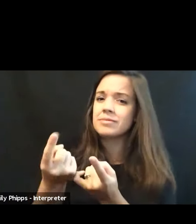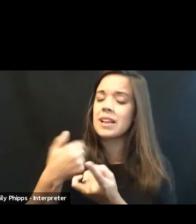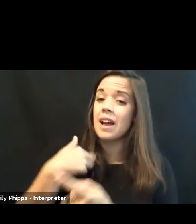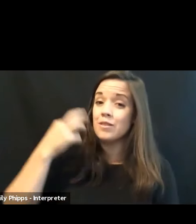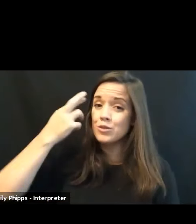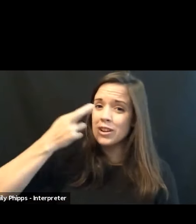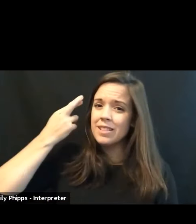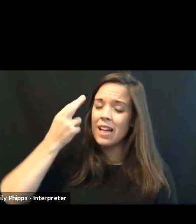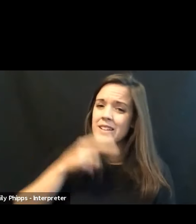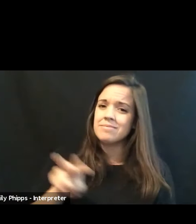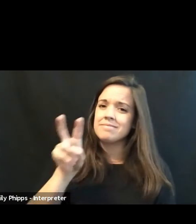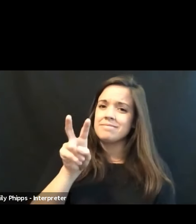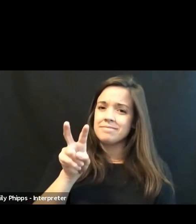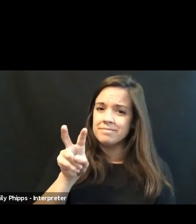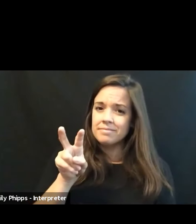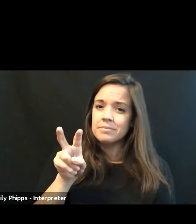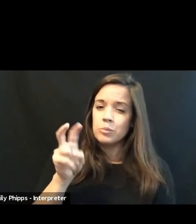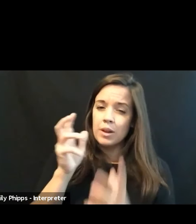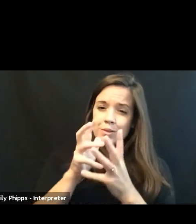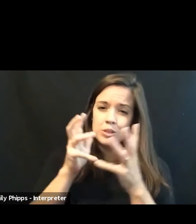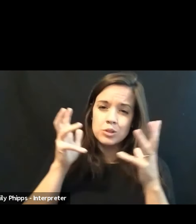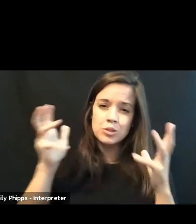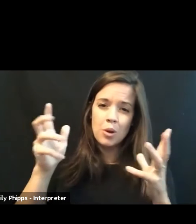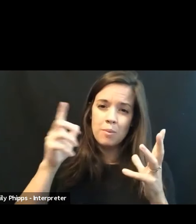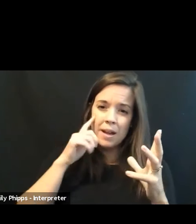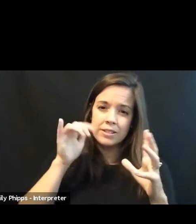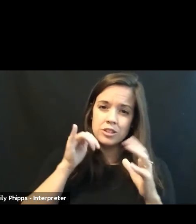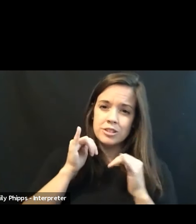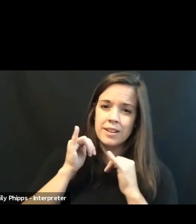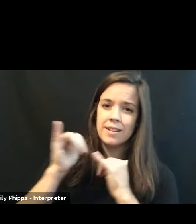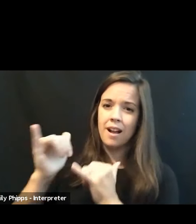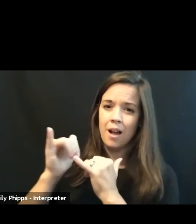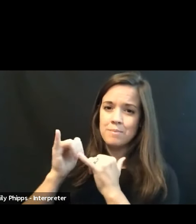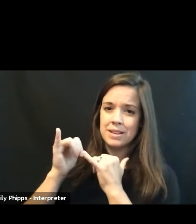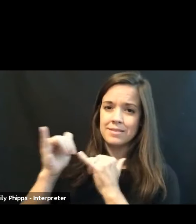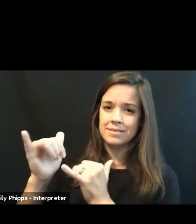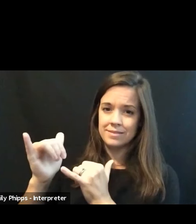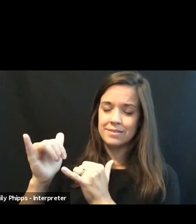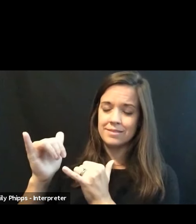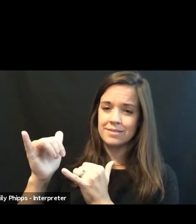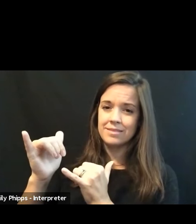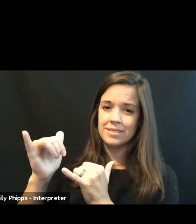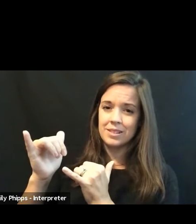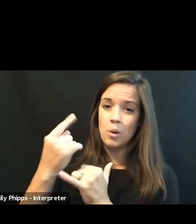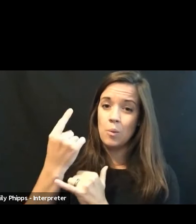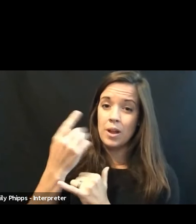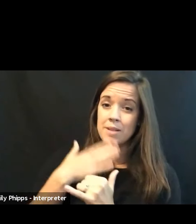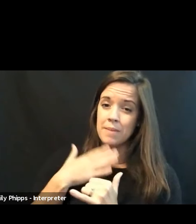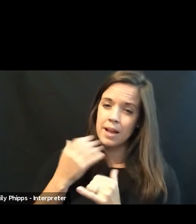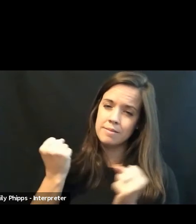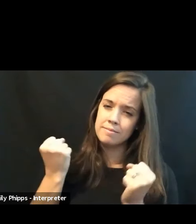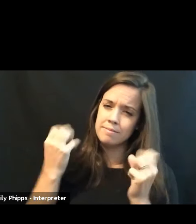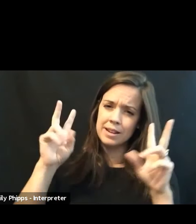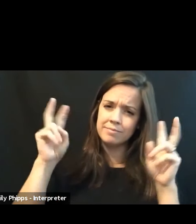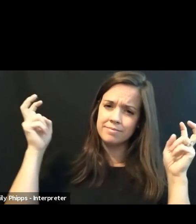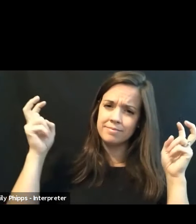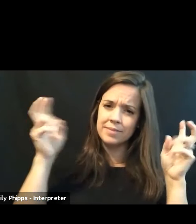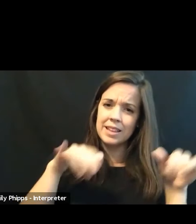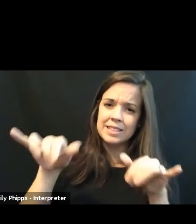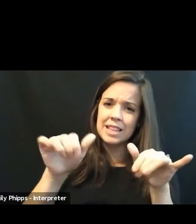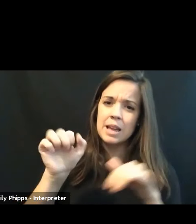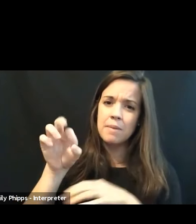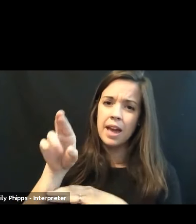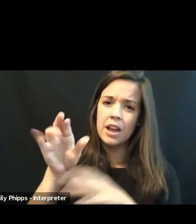we really have so much in common. so, one of my many mantras is same air, same water,